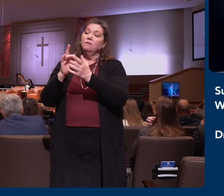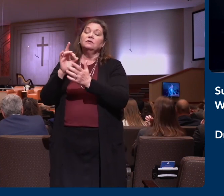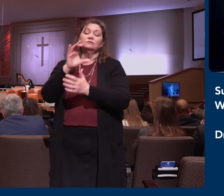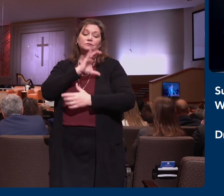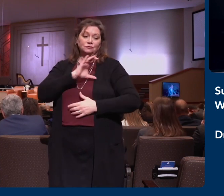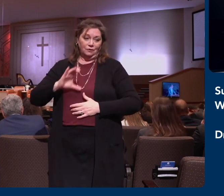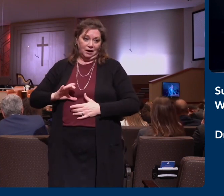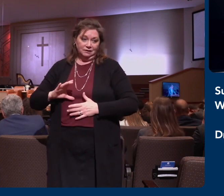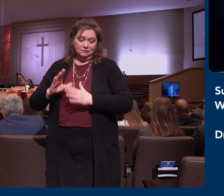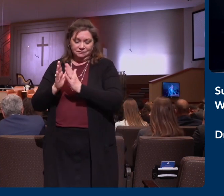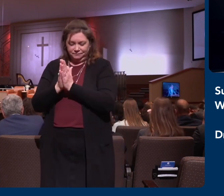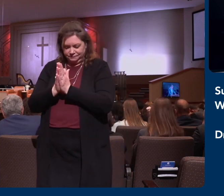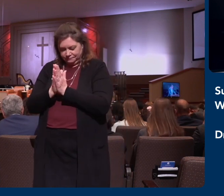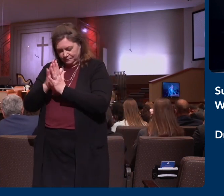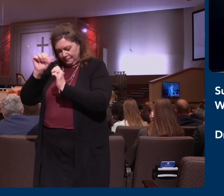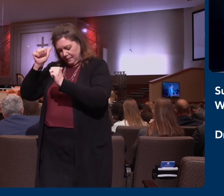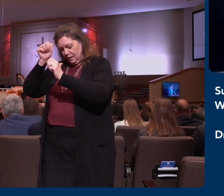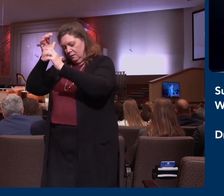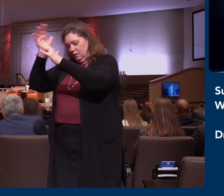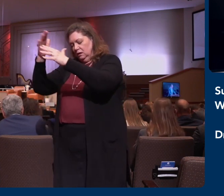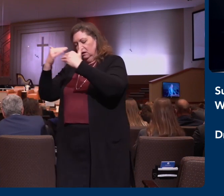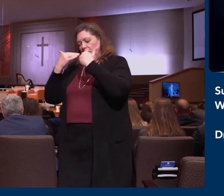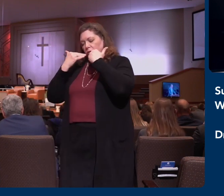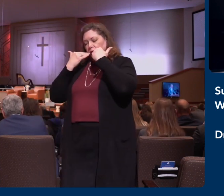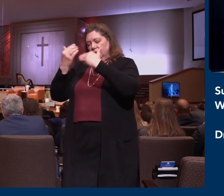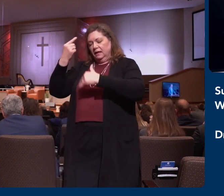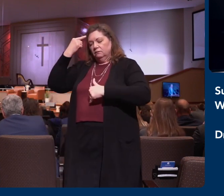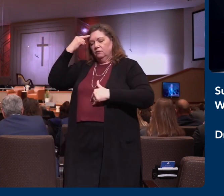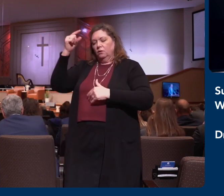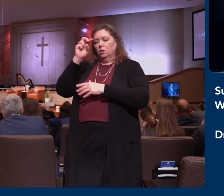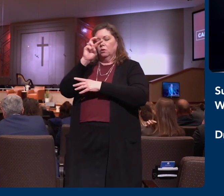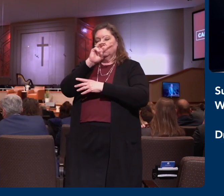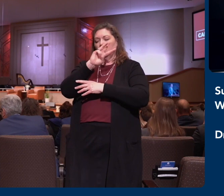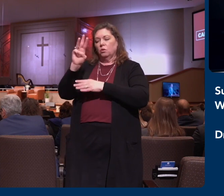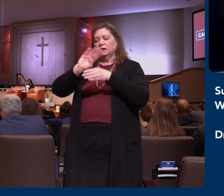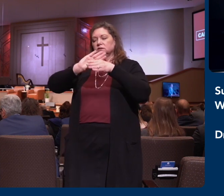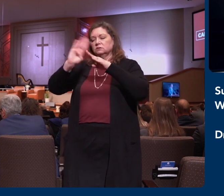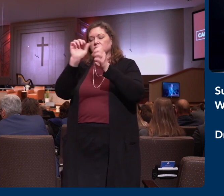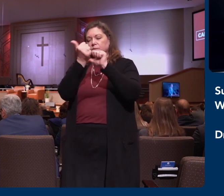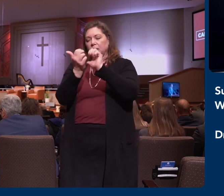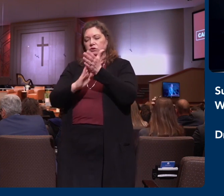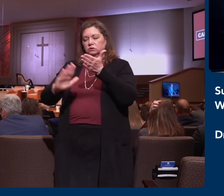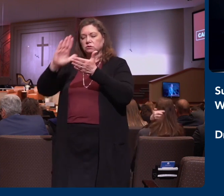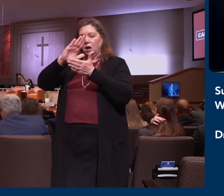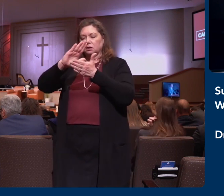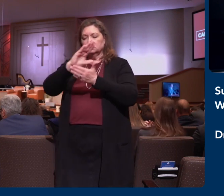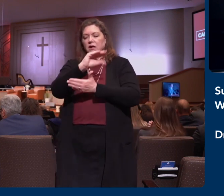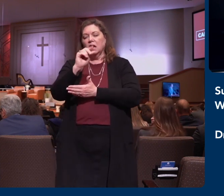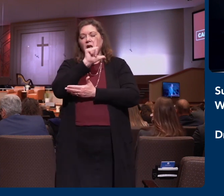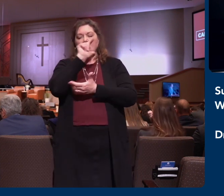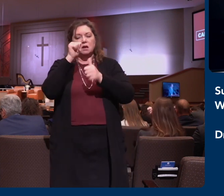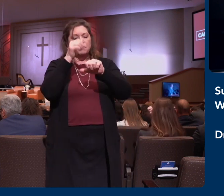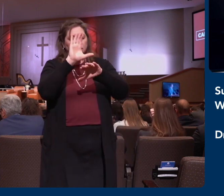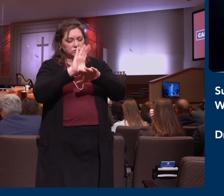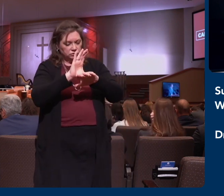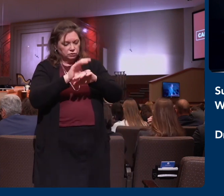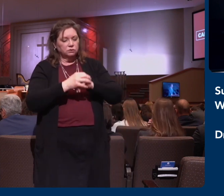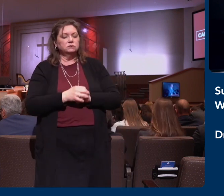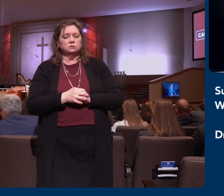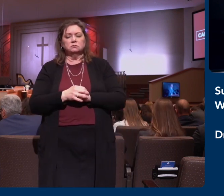we are so grateful for West Coast Baptist College and Lancaster Baptist Church. And Lord, I'm so grateful for the many faithful servants